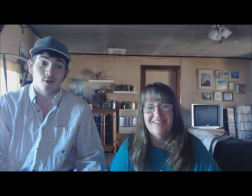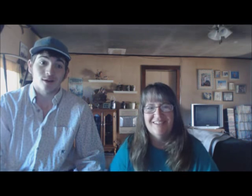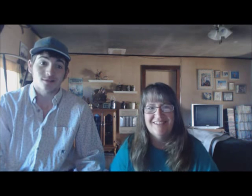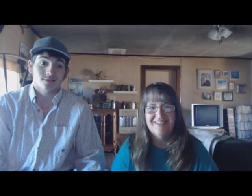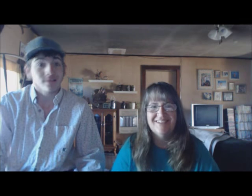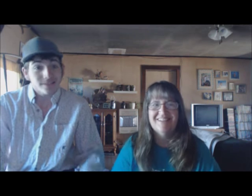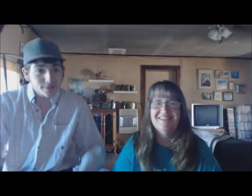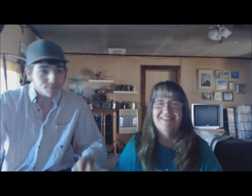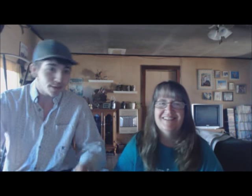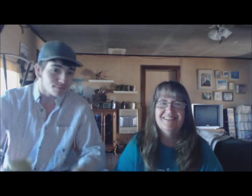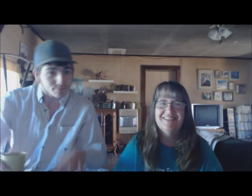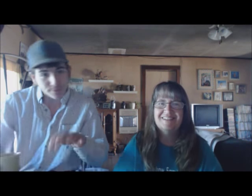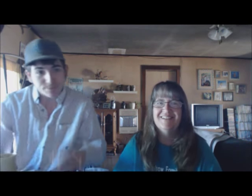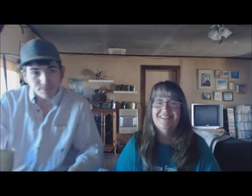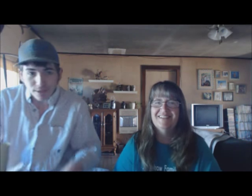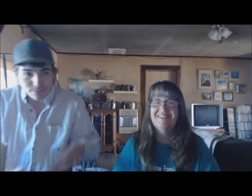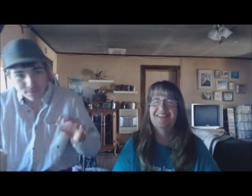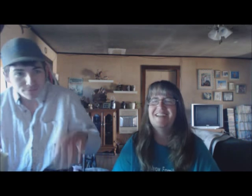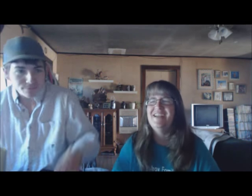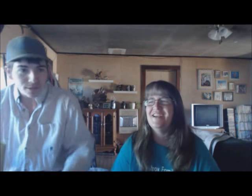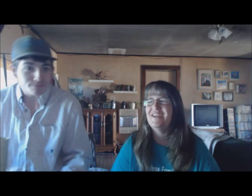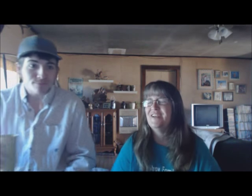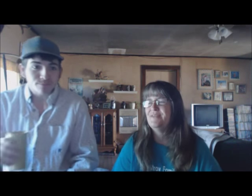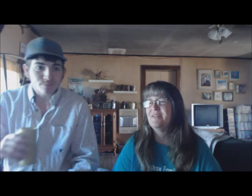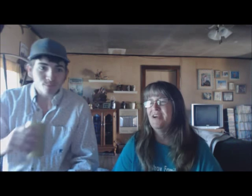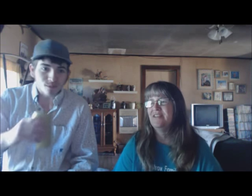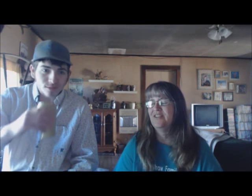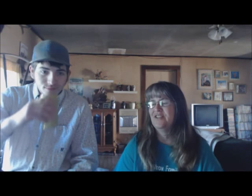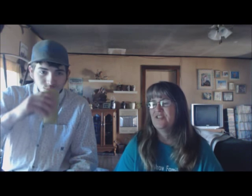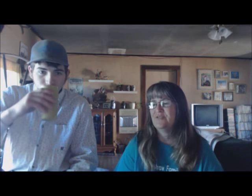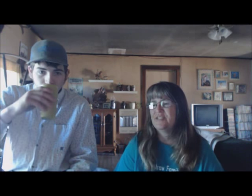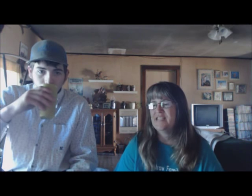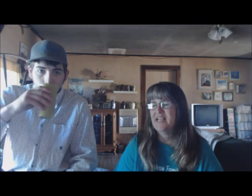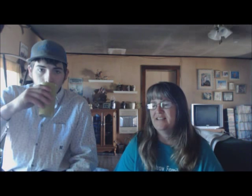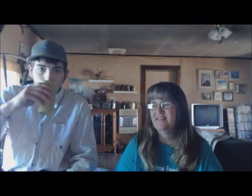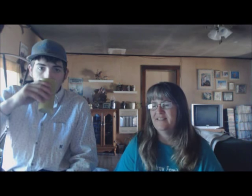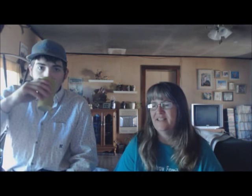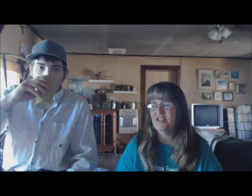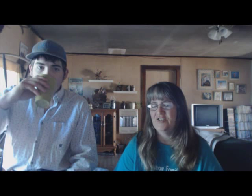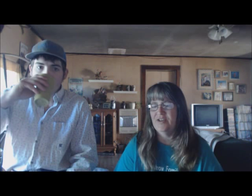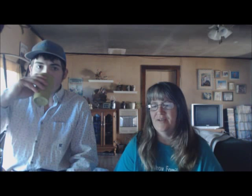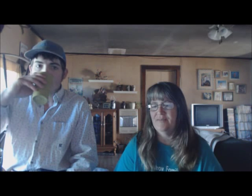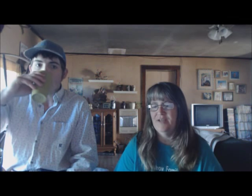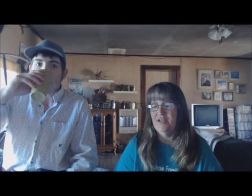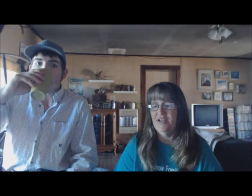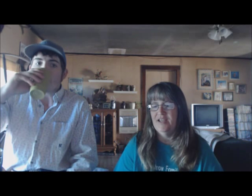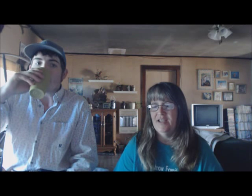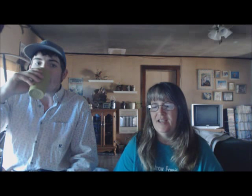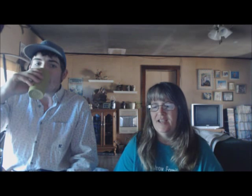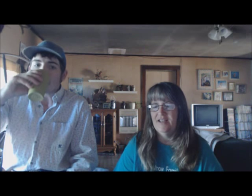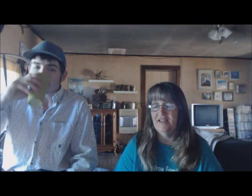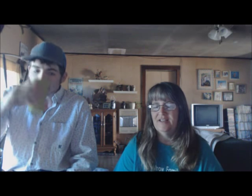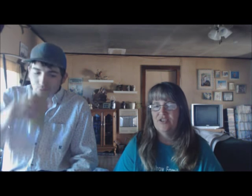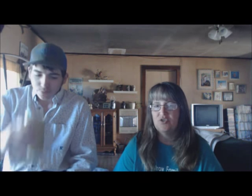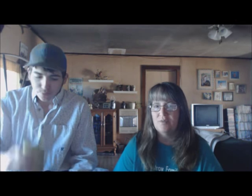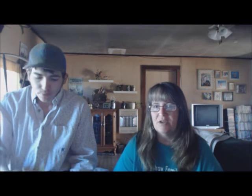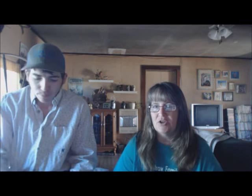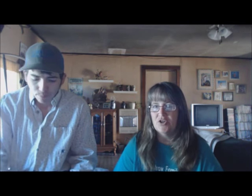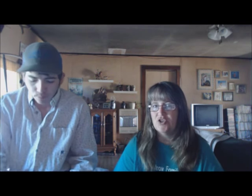you're on rocks. Clip, clip, clip, clip. Coop got her shoes reset in a trim. And, Storm got her